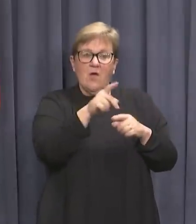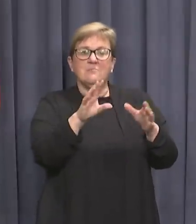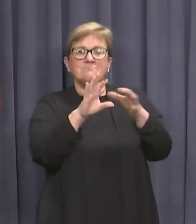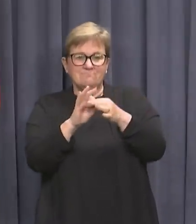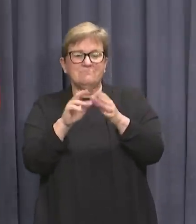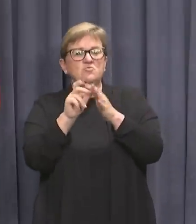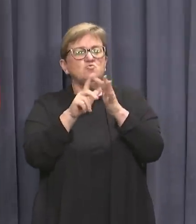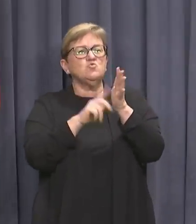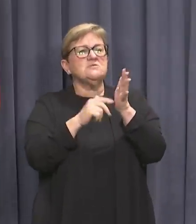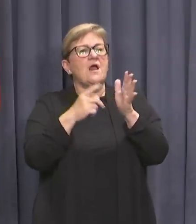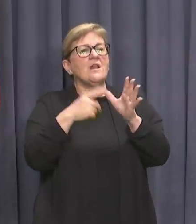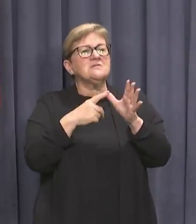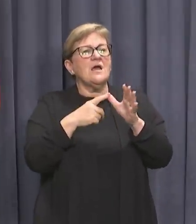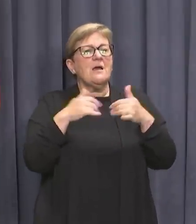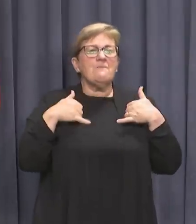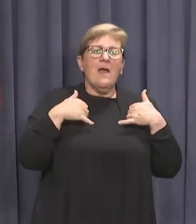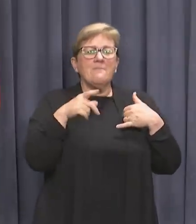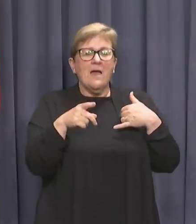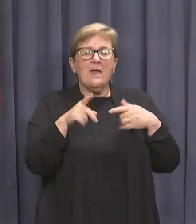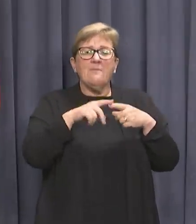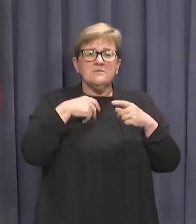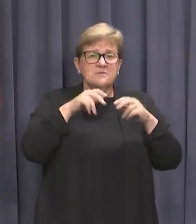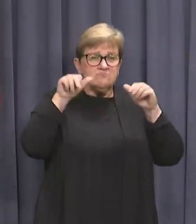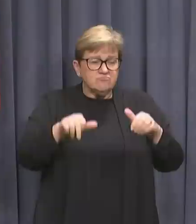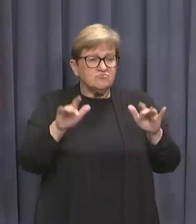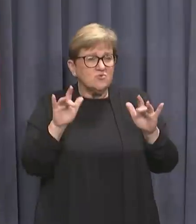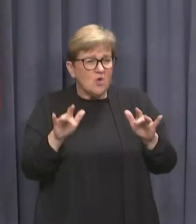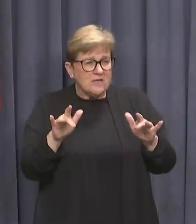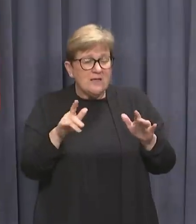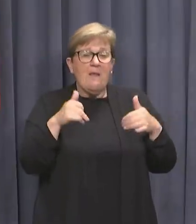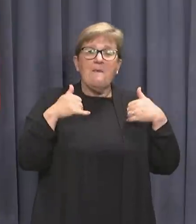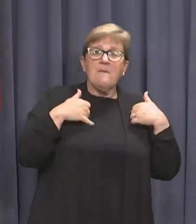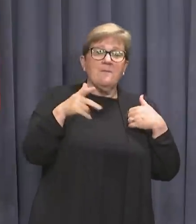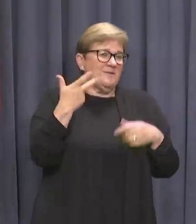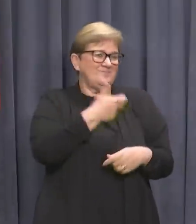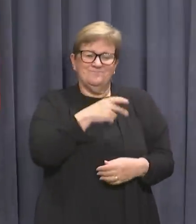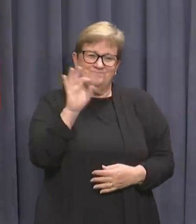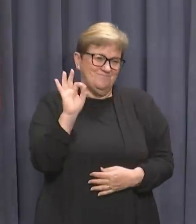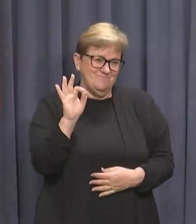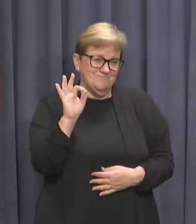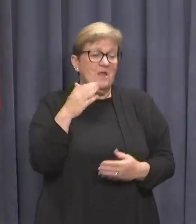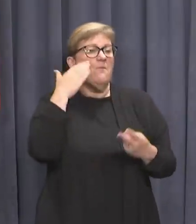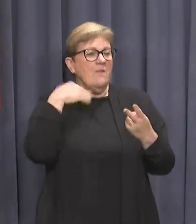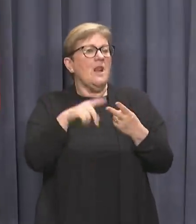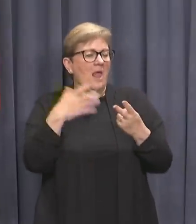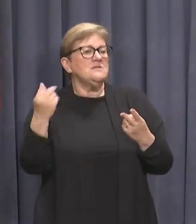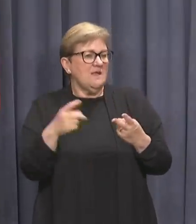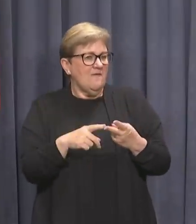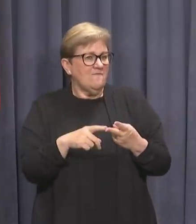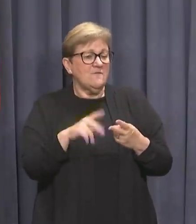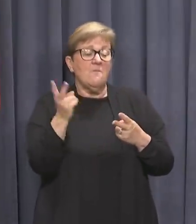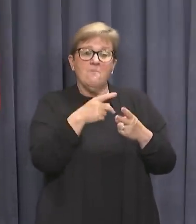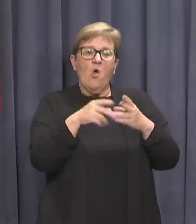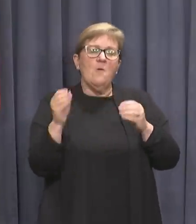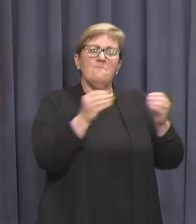current Delta backpacker outbreak but investigations are ongoing. The backpacker is not vaccinated but the woman is. They are being